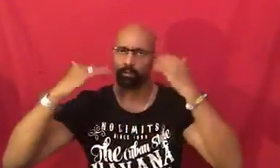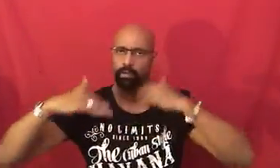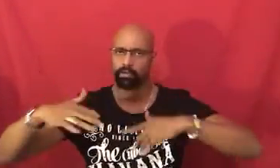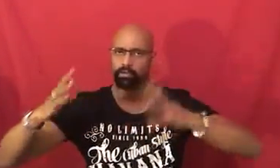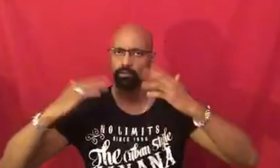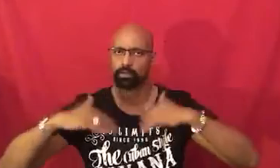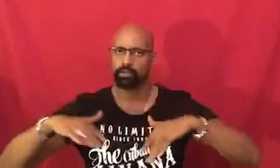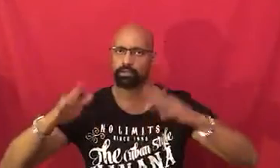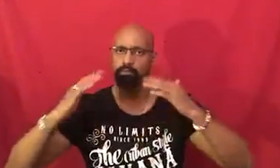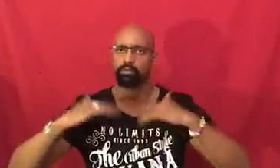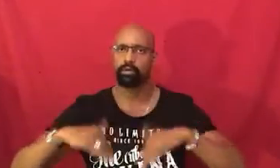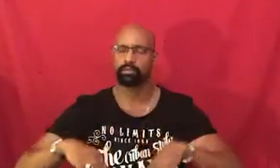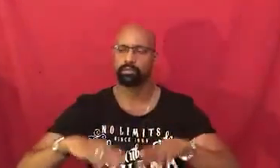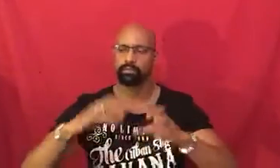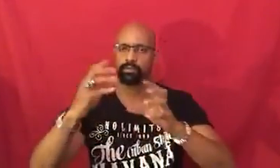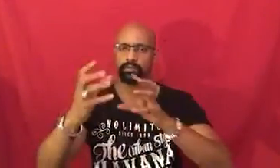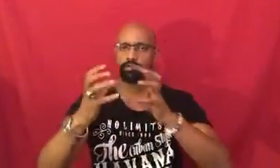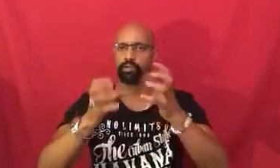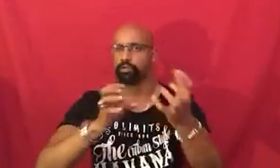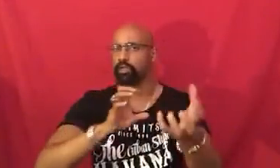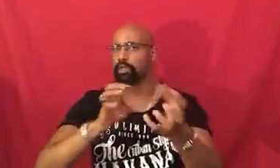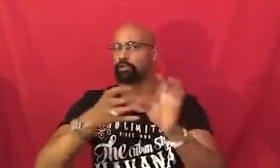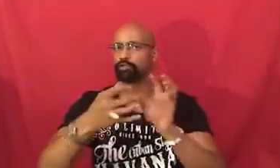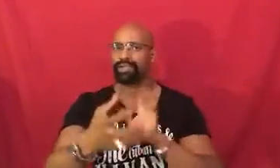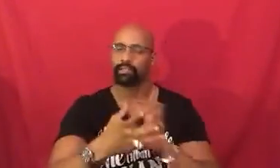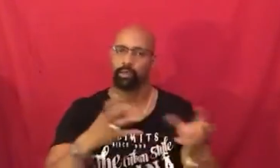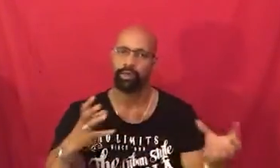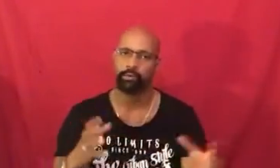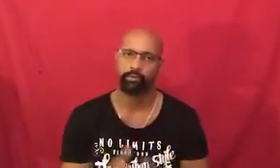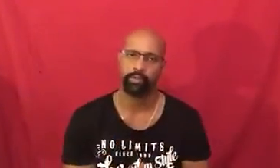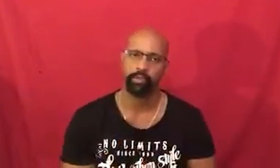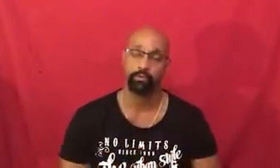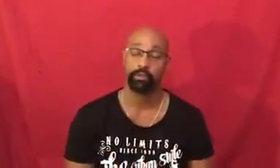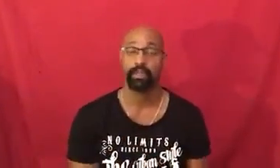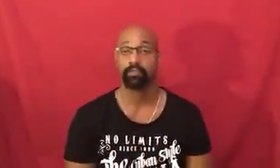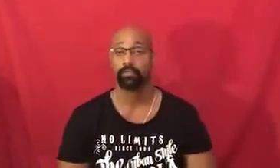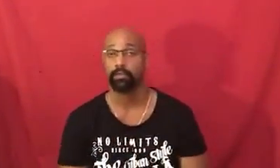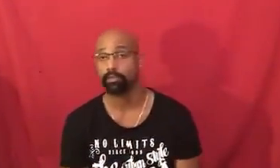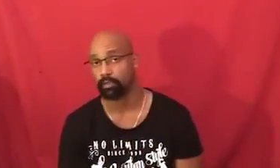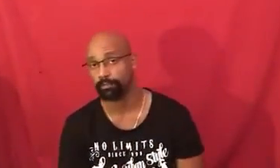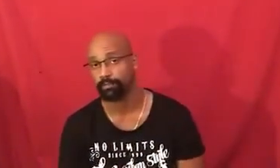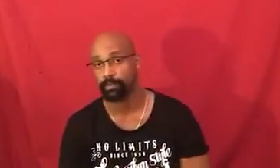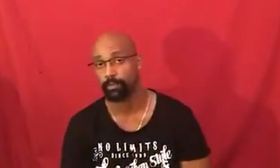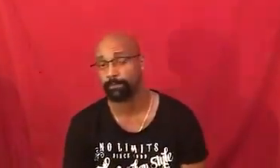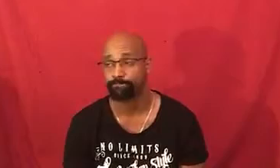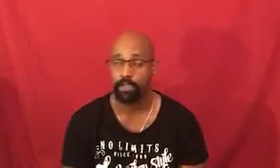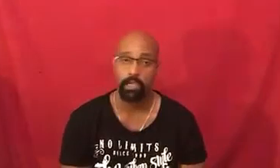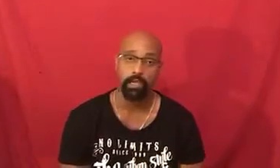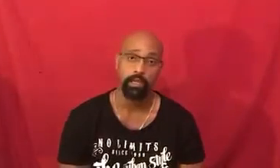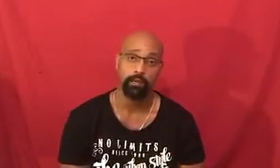subconscious is constantly processing things and trying to create a coherent picture and what's actually going on all right now